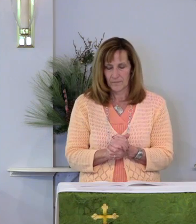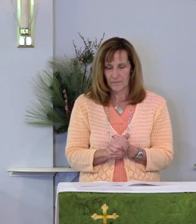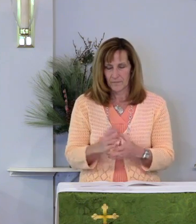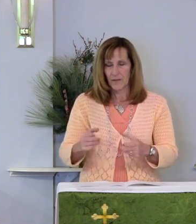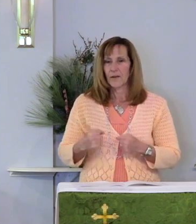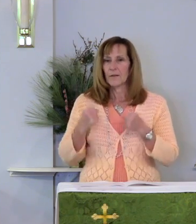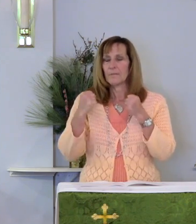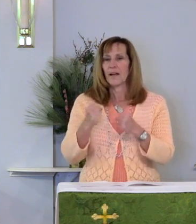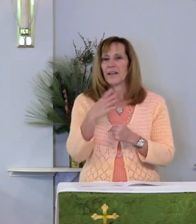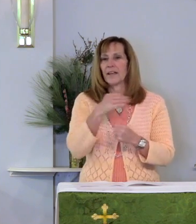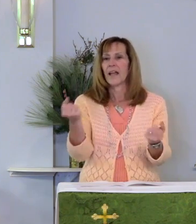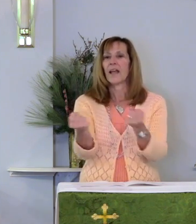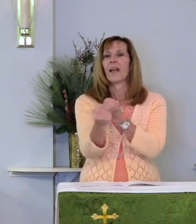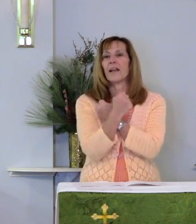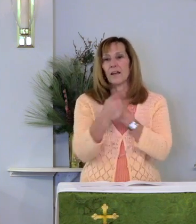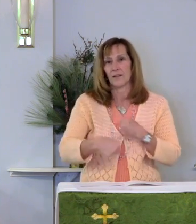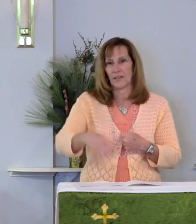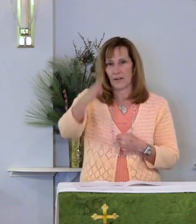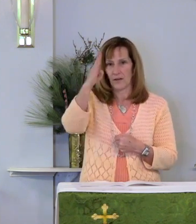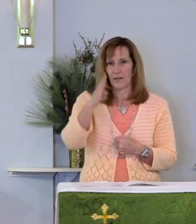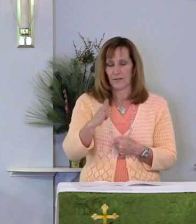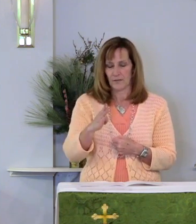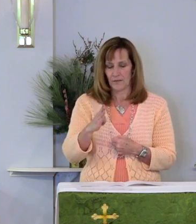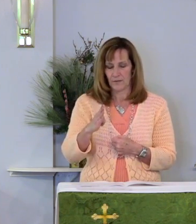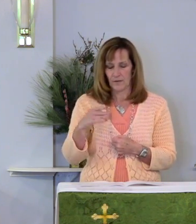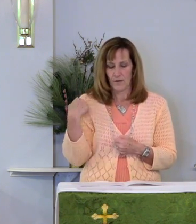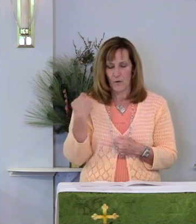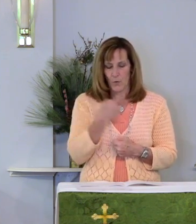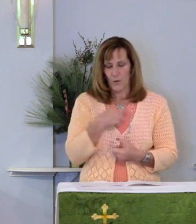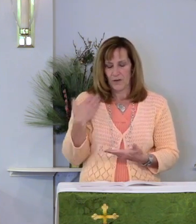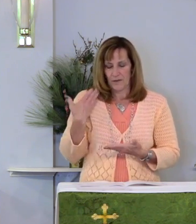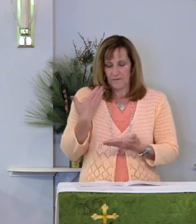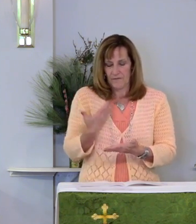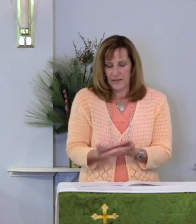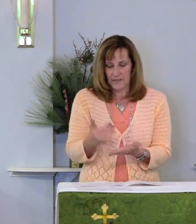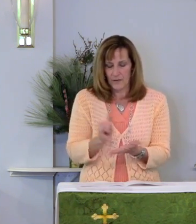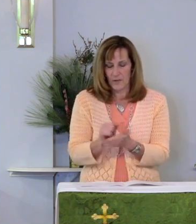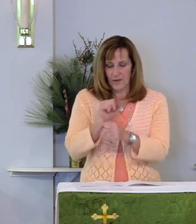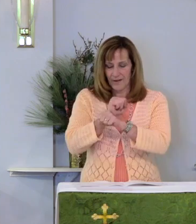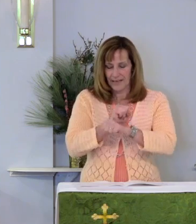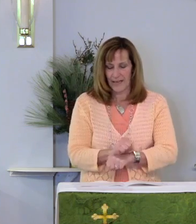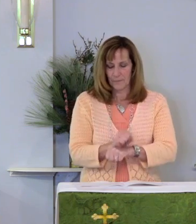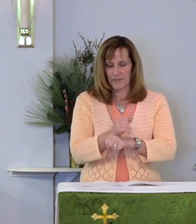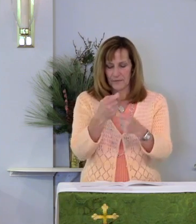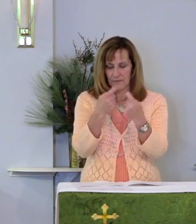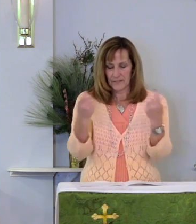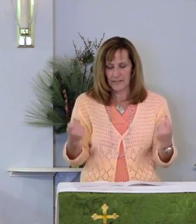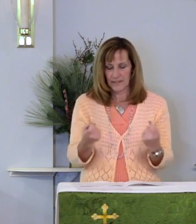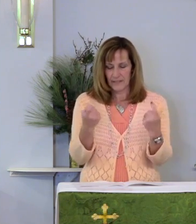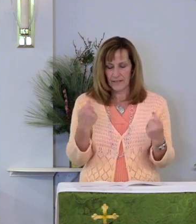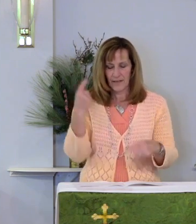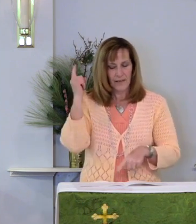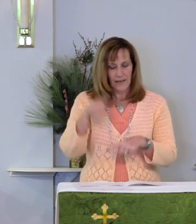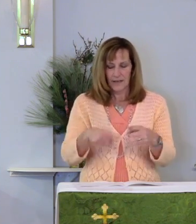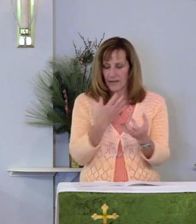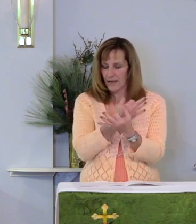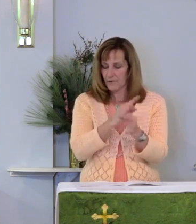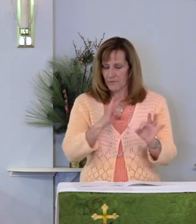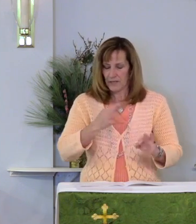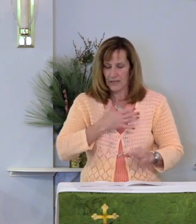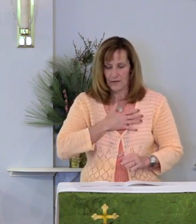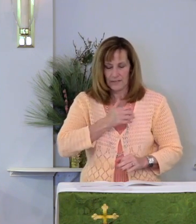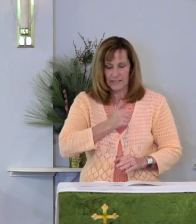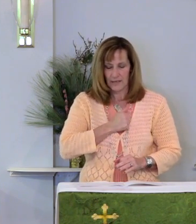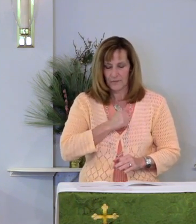Mighty and loving God, we confess that we are captive to sin and cannot free